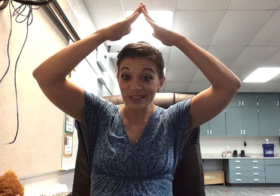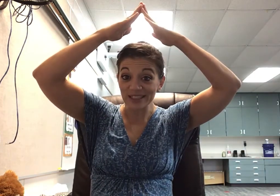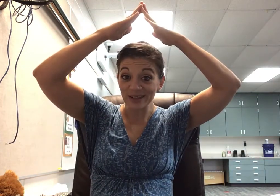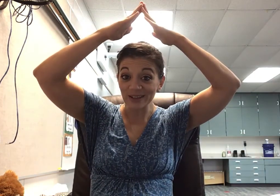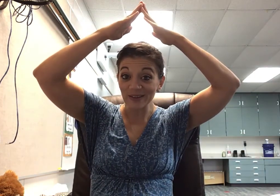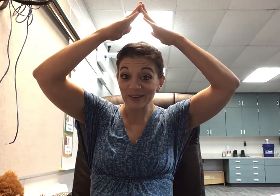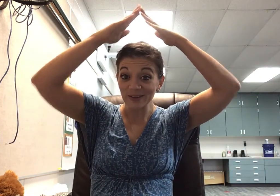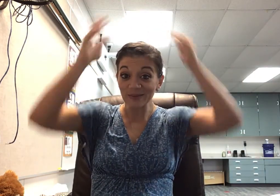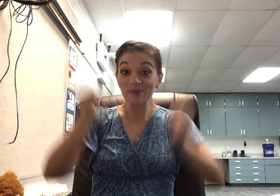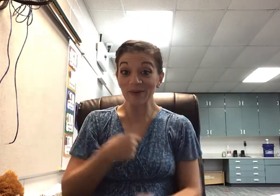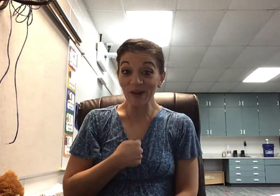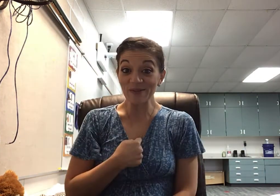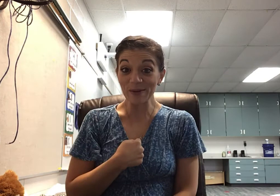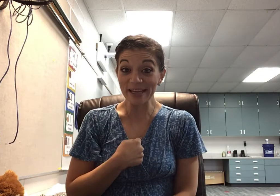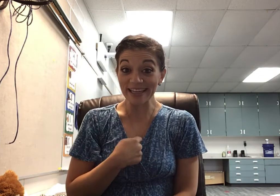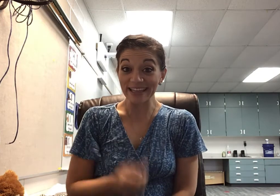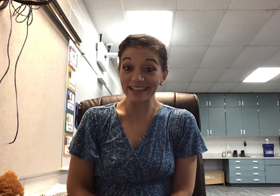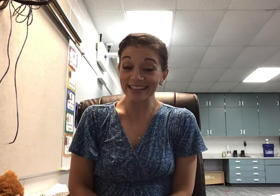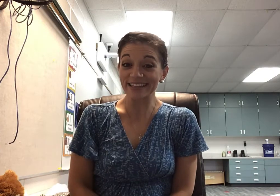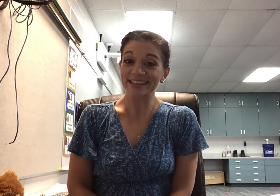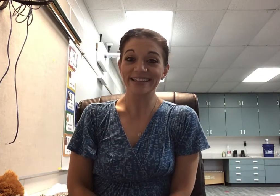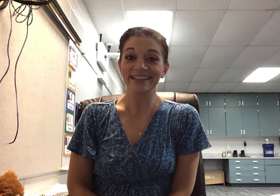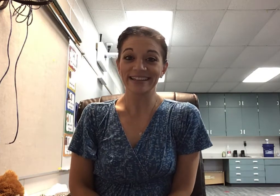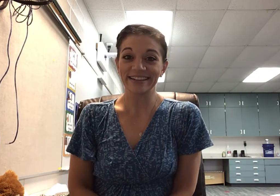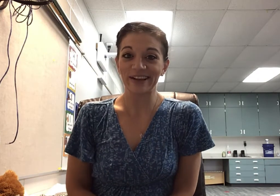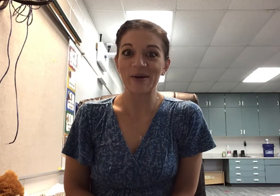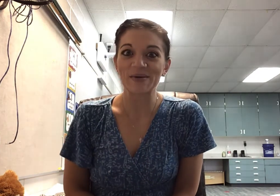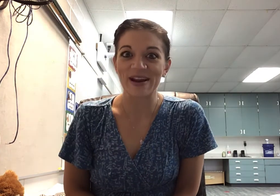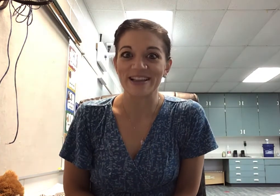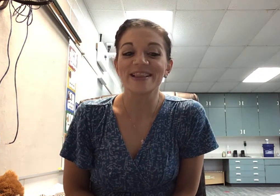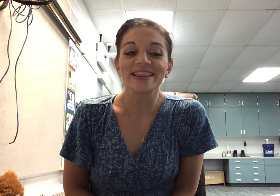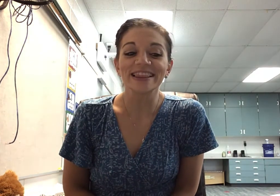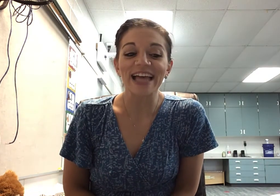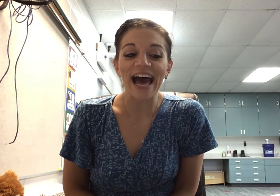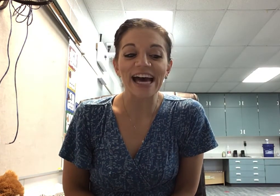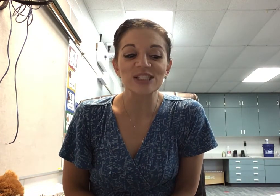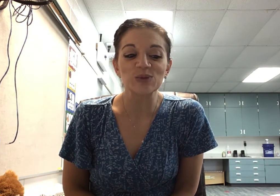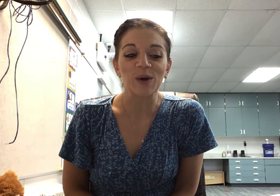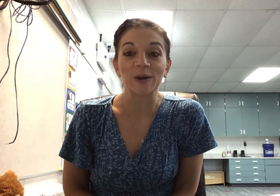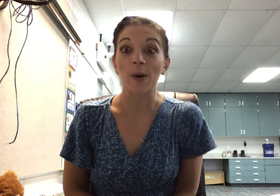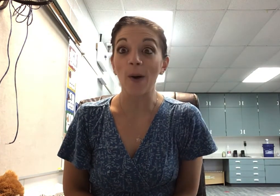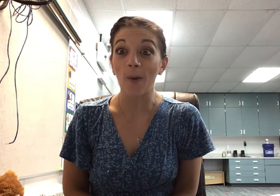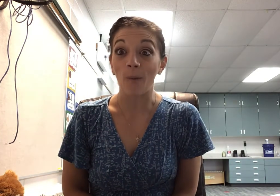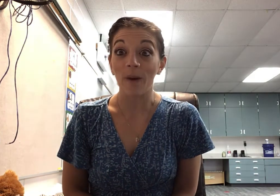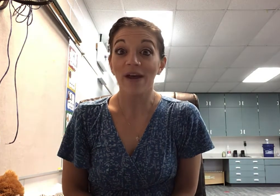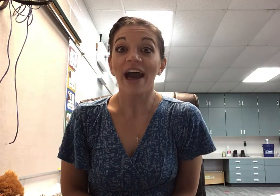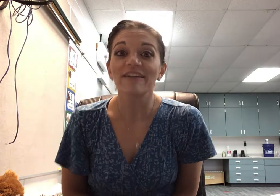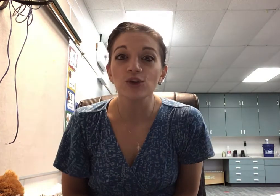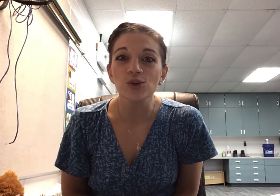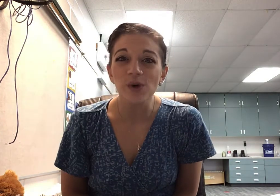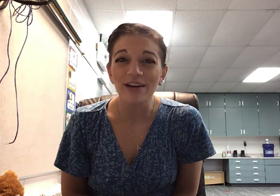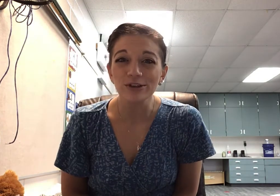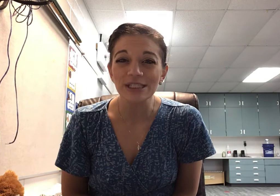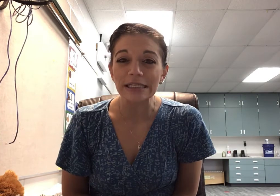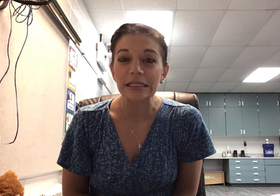for me. All right, last one. Oh, have you ever seen